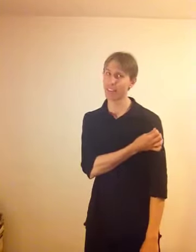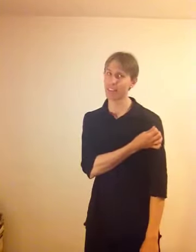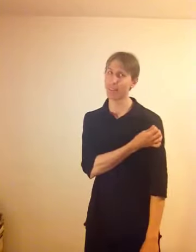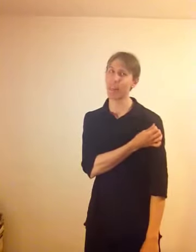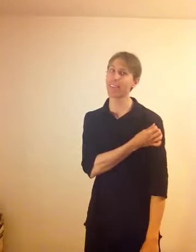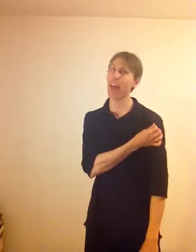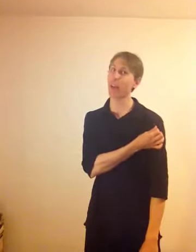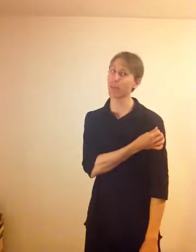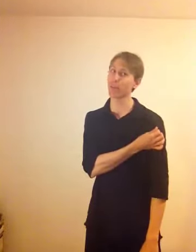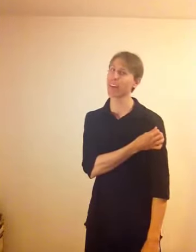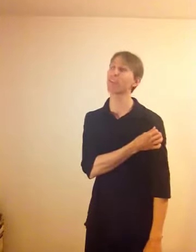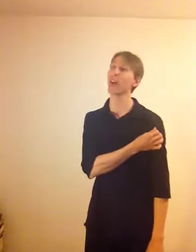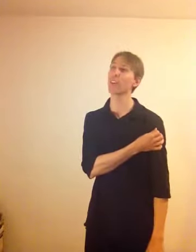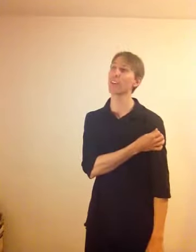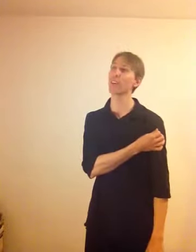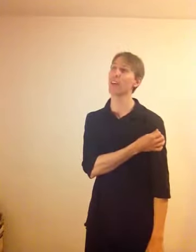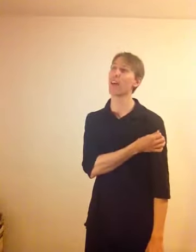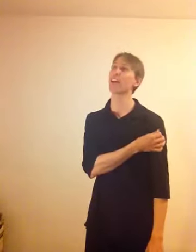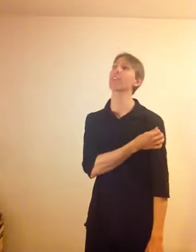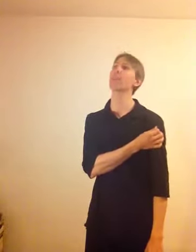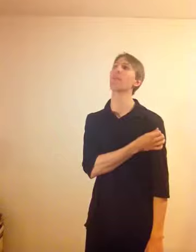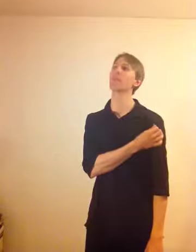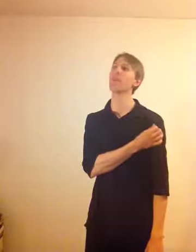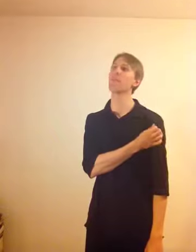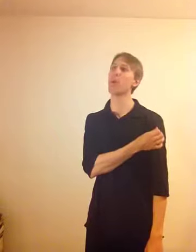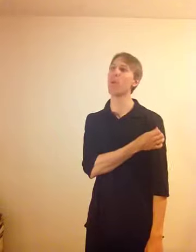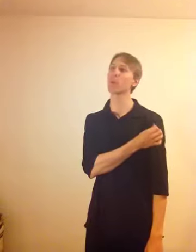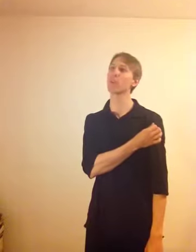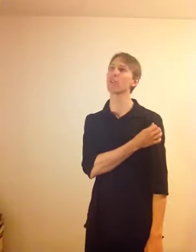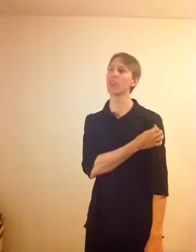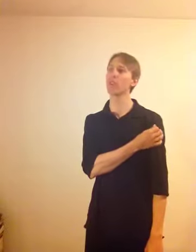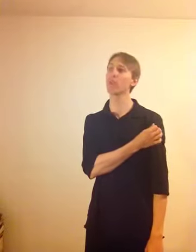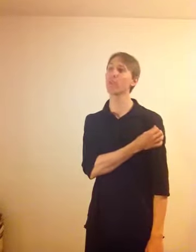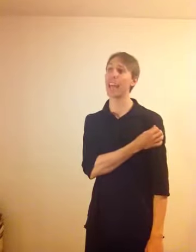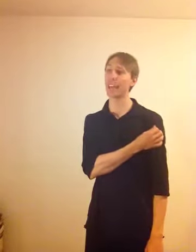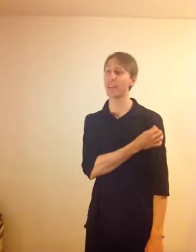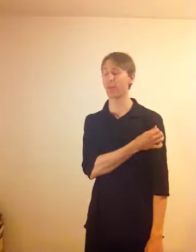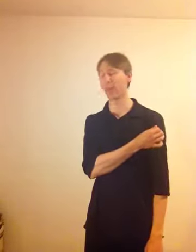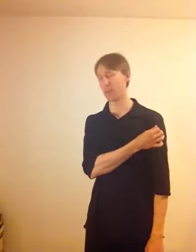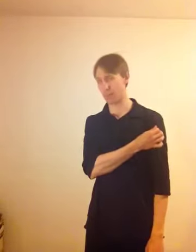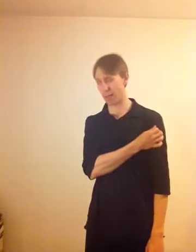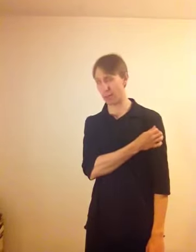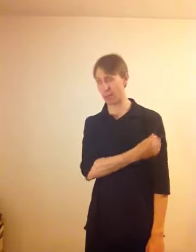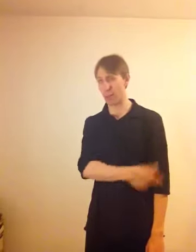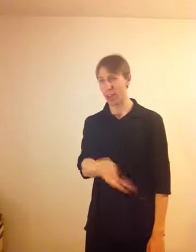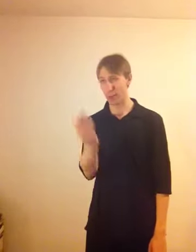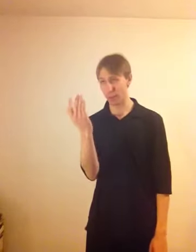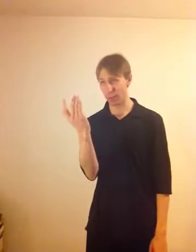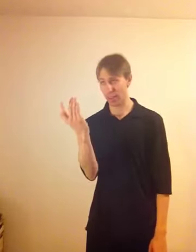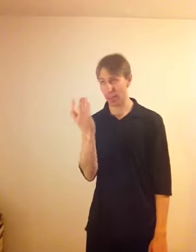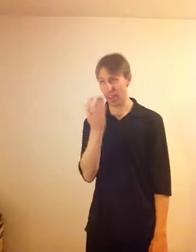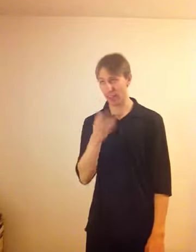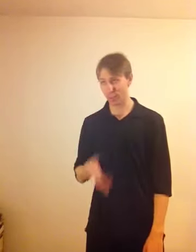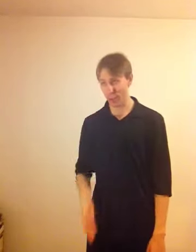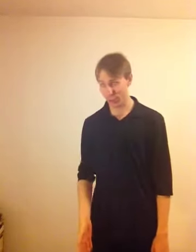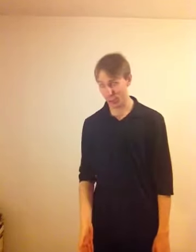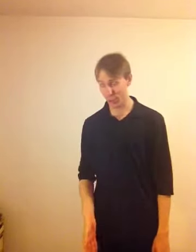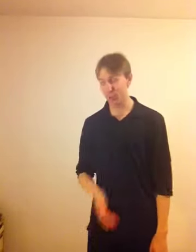suspect's outfit is not necessarily the most important clue to be gained from their appearance. Note fingernails, shoes,